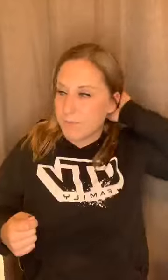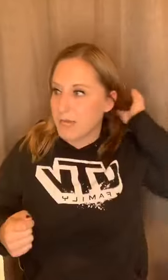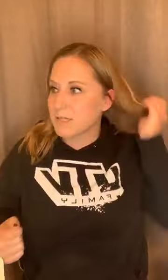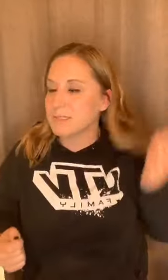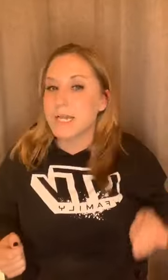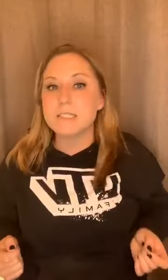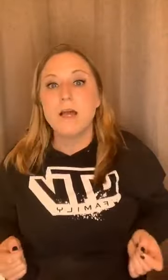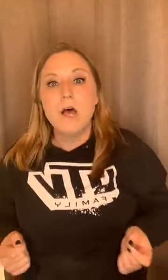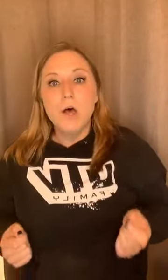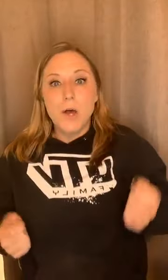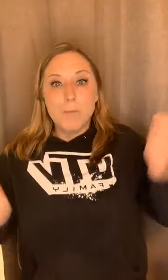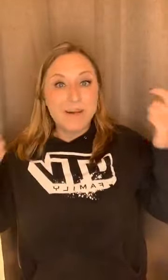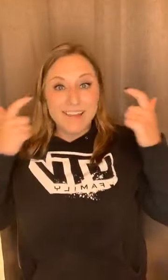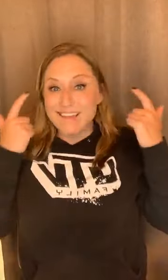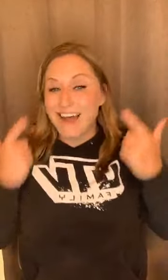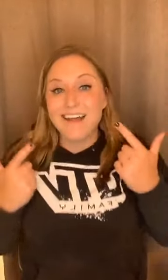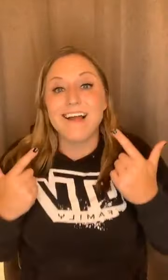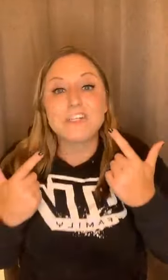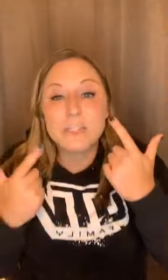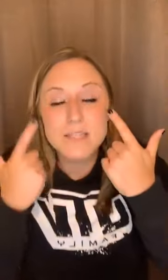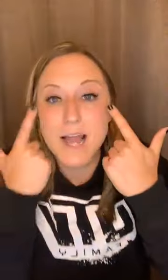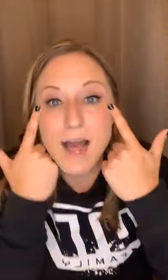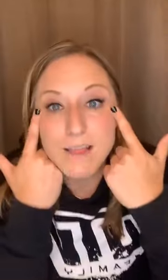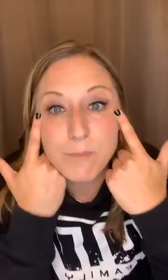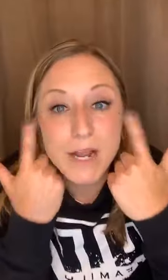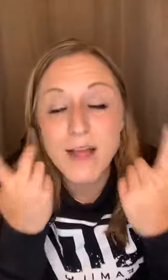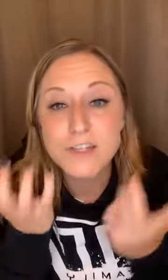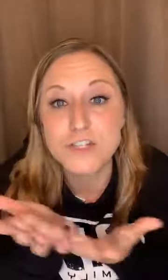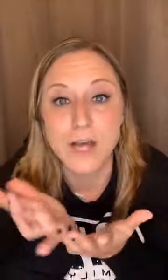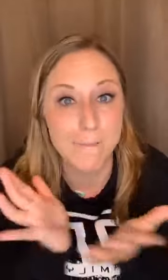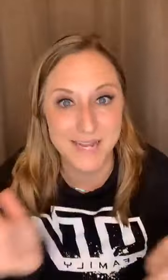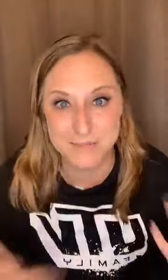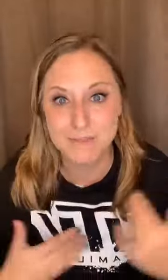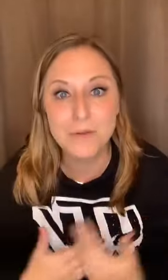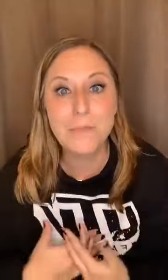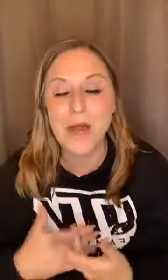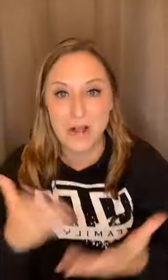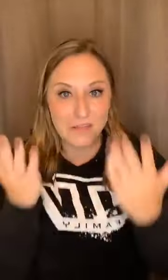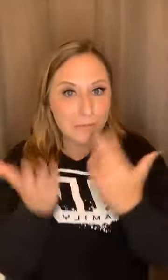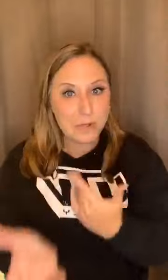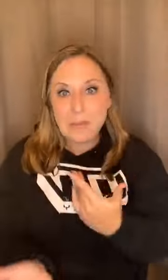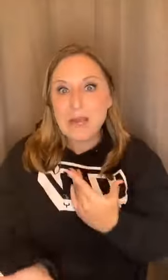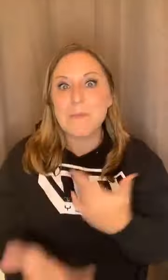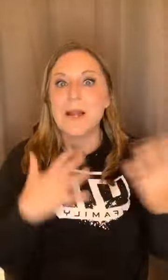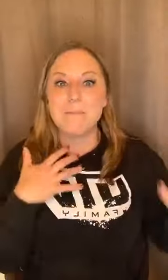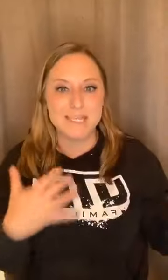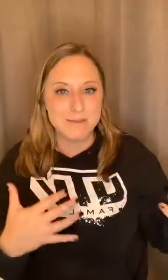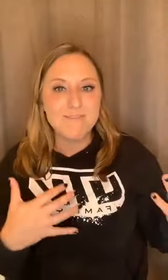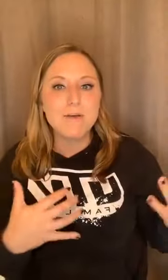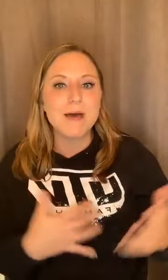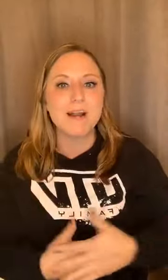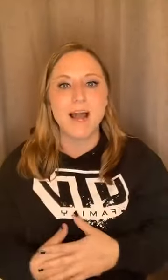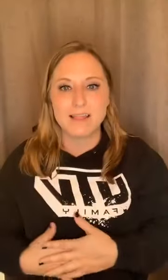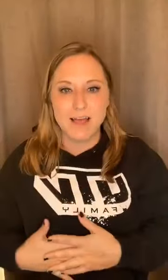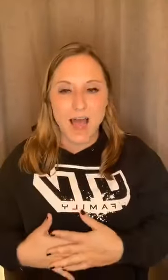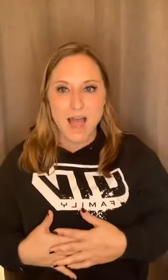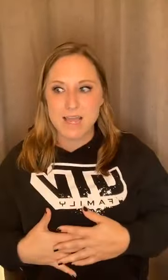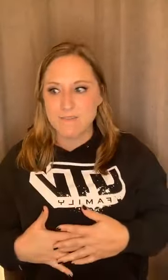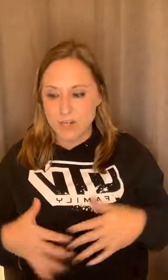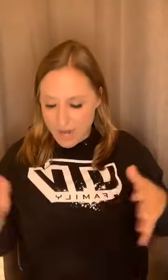past couple of days, but like the eyelashes, like I love putting eyelashes on. It makes me feel better. I love putting makeup on. It makes me feel better. I love, I even got